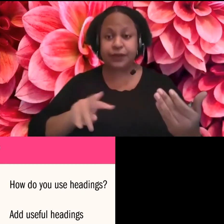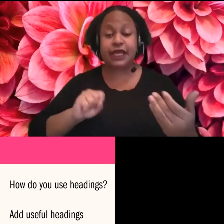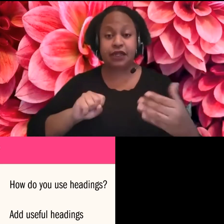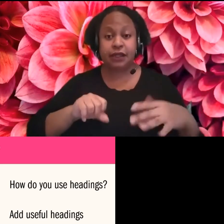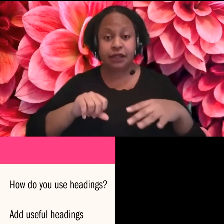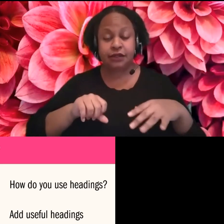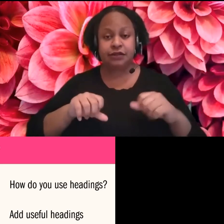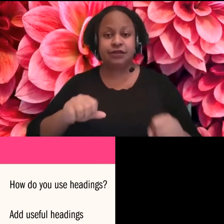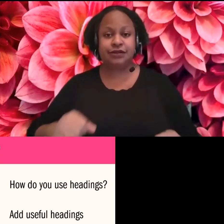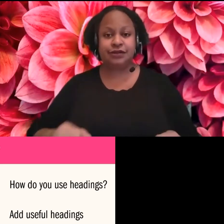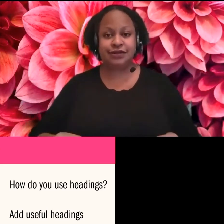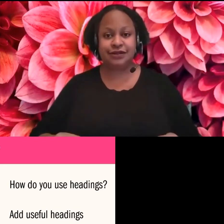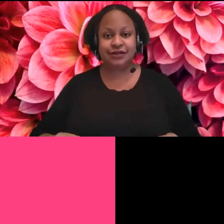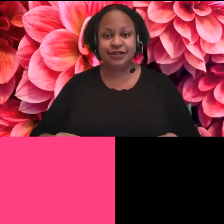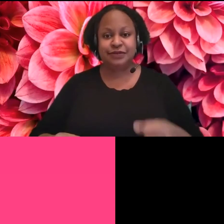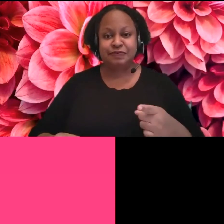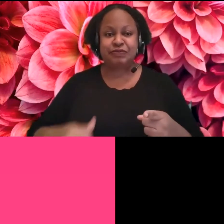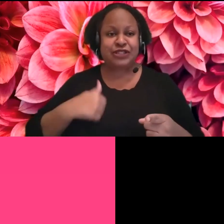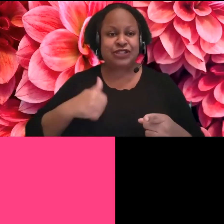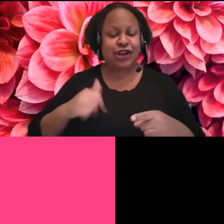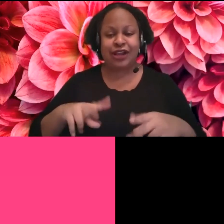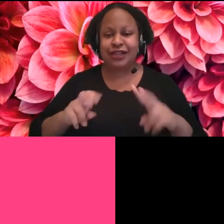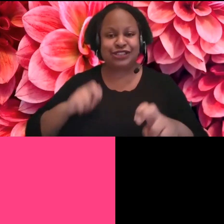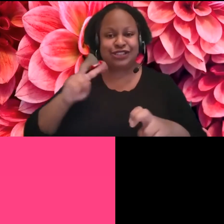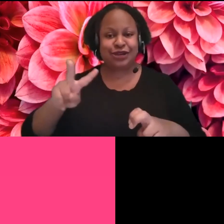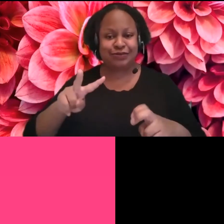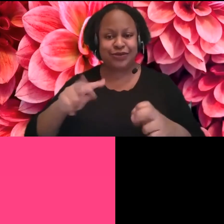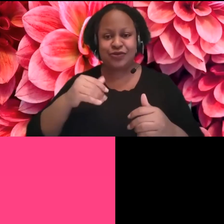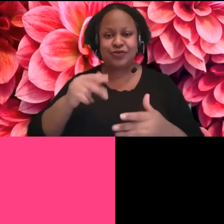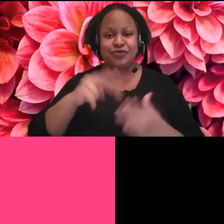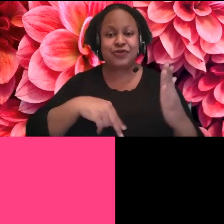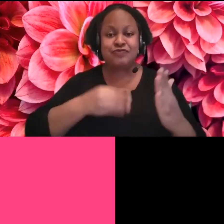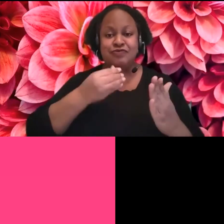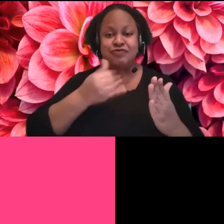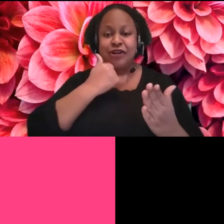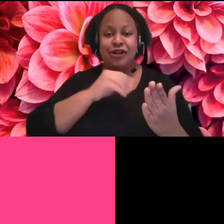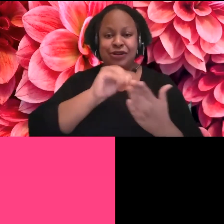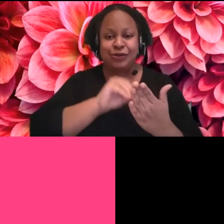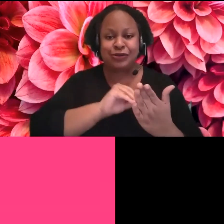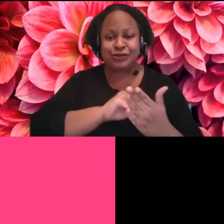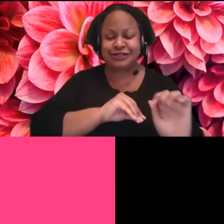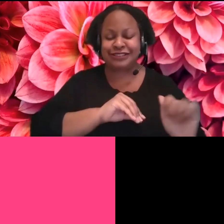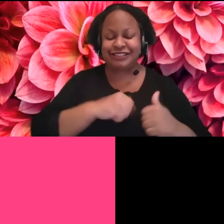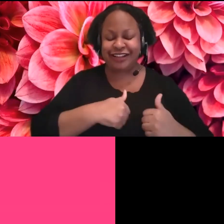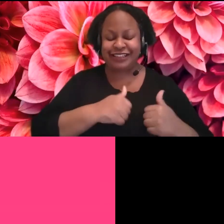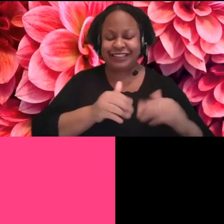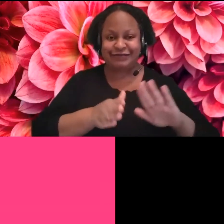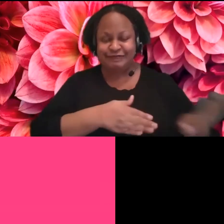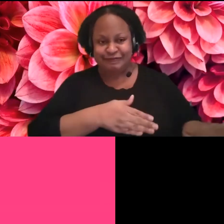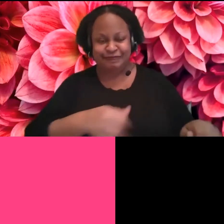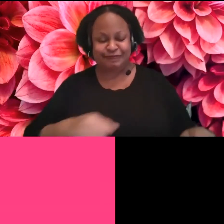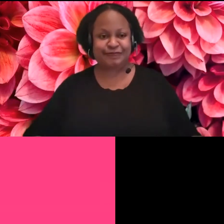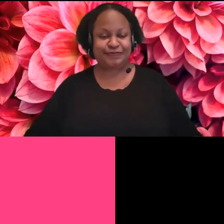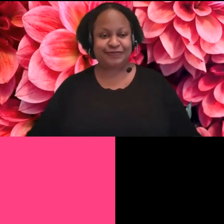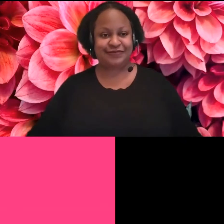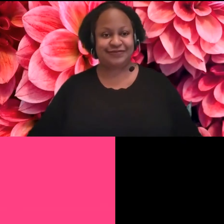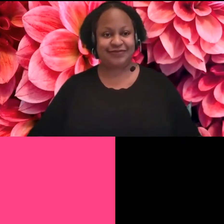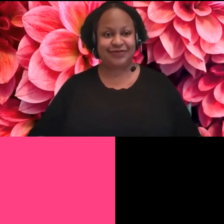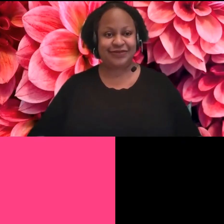I'm reading my notes from the next section. Sorry guys. Um, sorry. So, um,